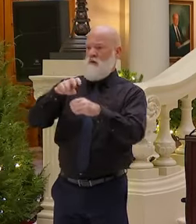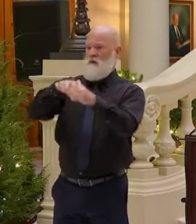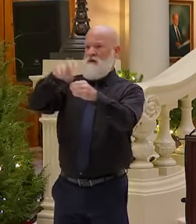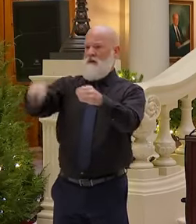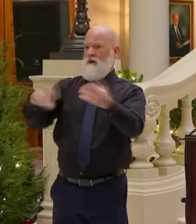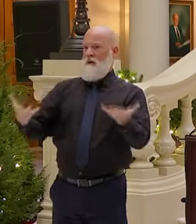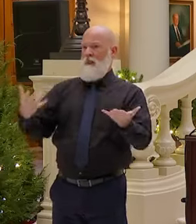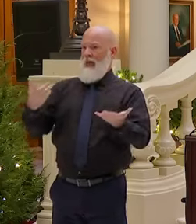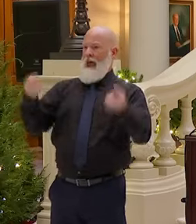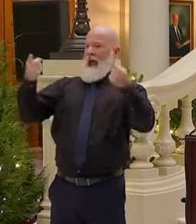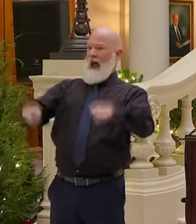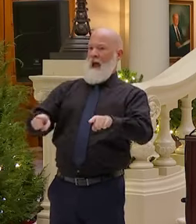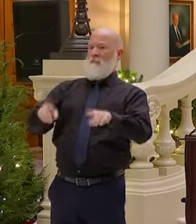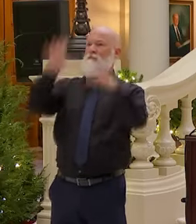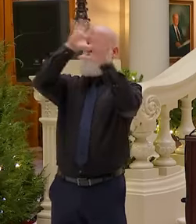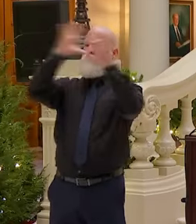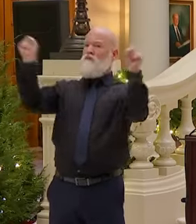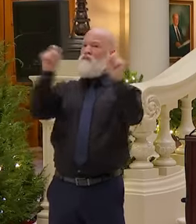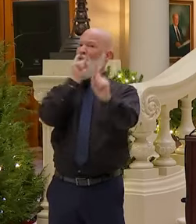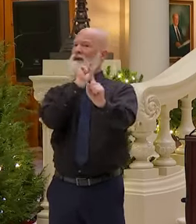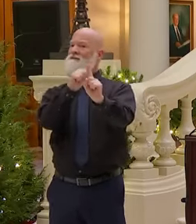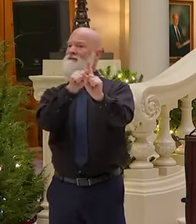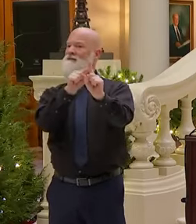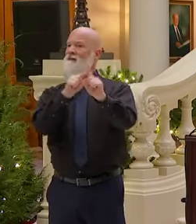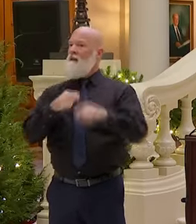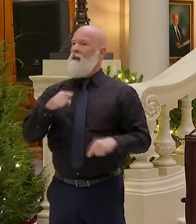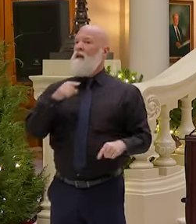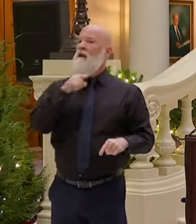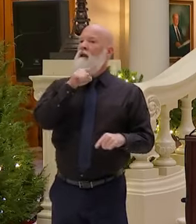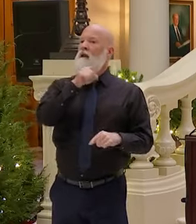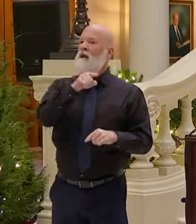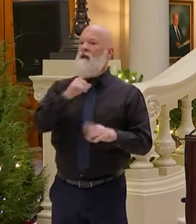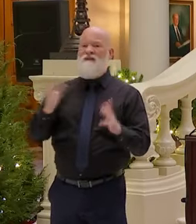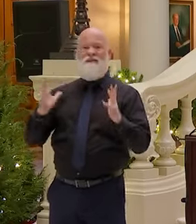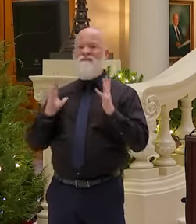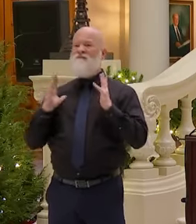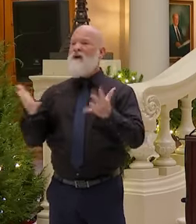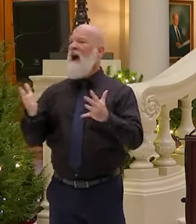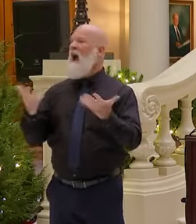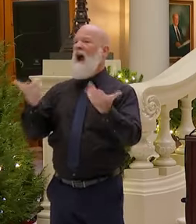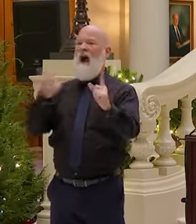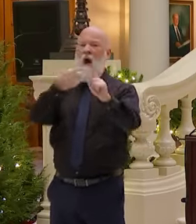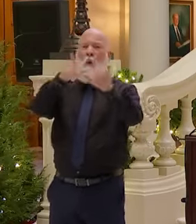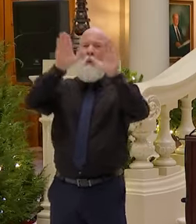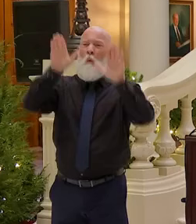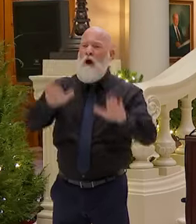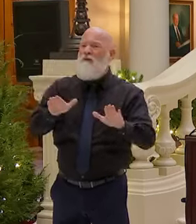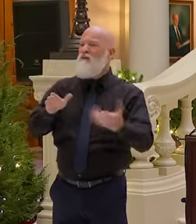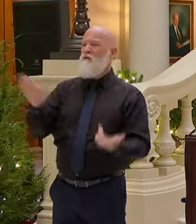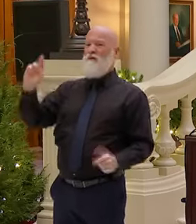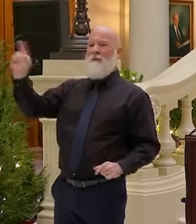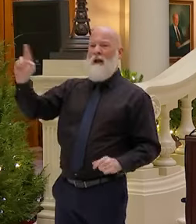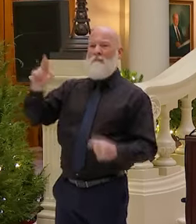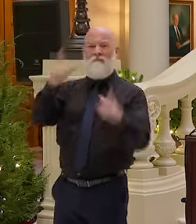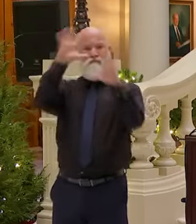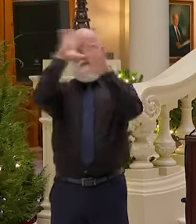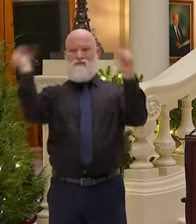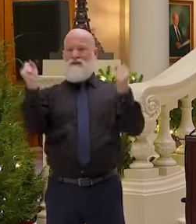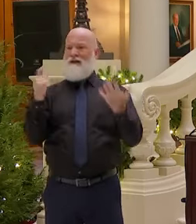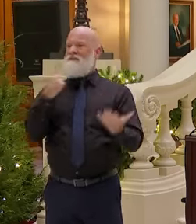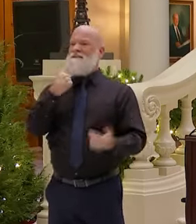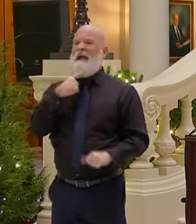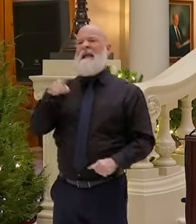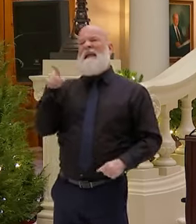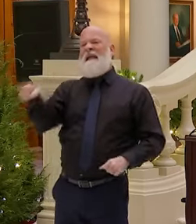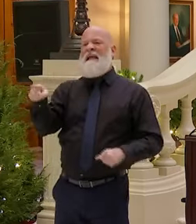called Brad Raffensperger, who was a fine, upstanding, lifelong Republican, an enemy of the people, that helped open the floodgates to this kind of crap.